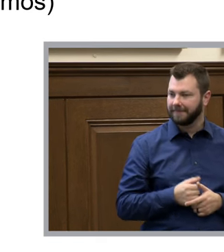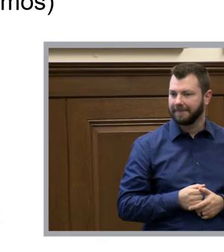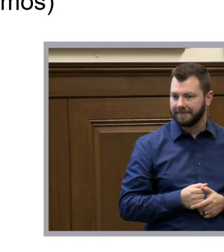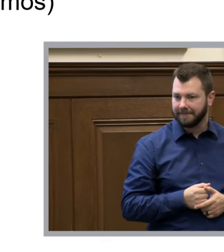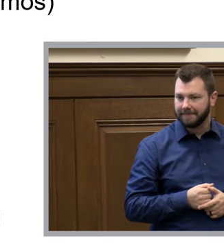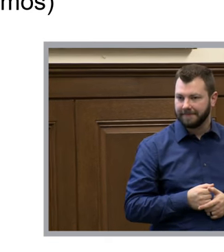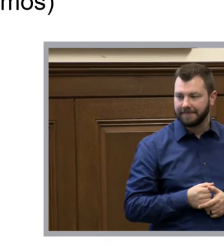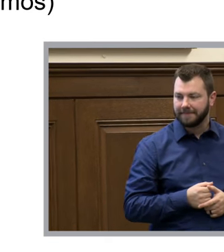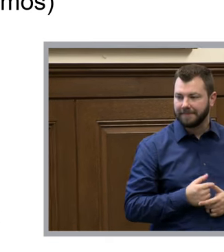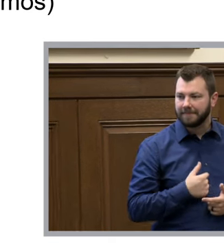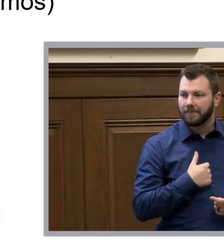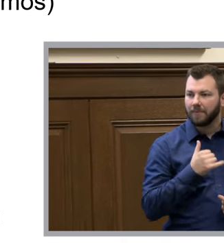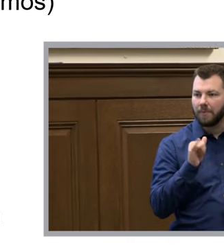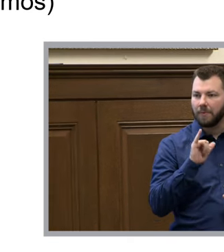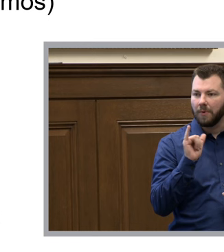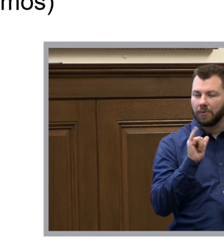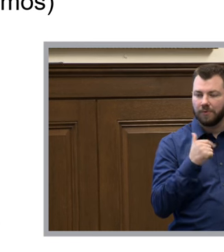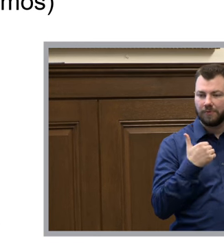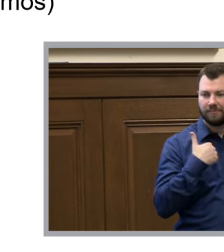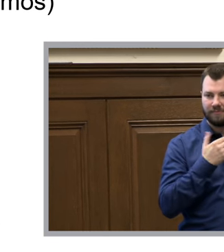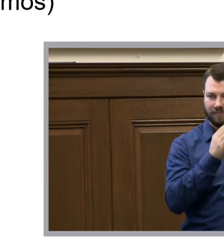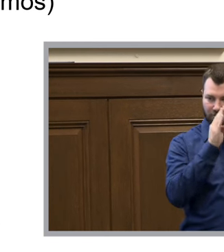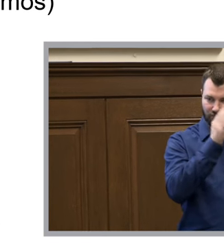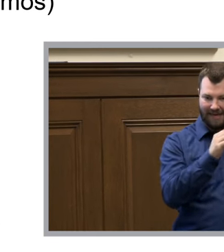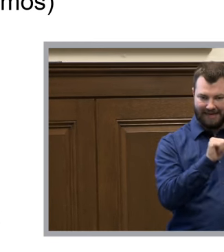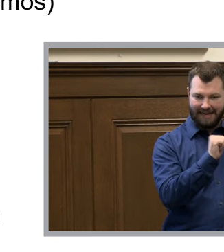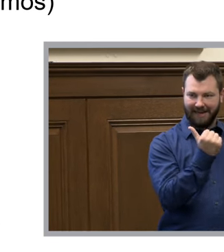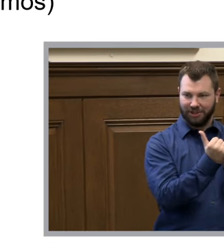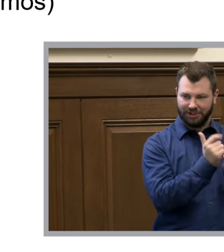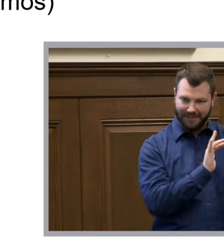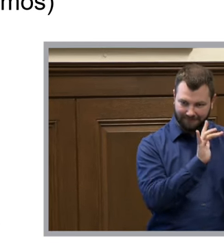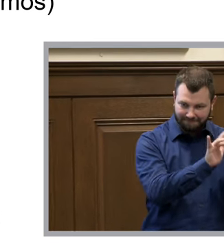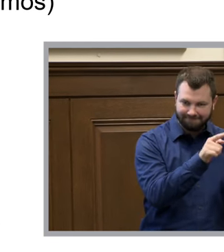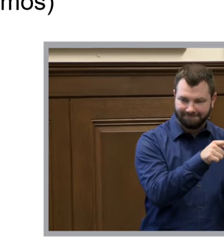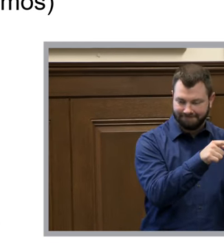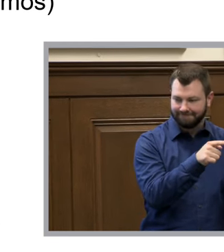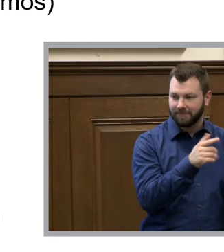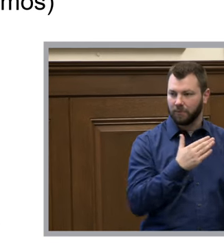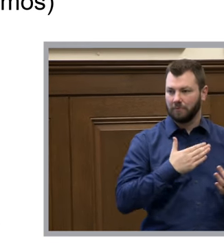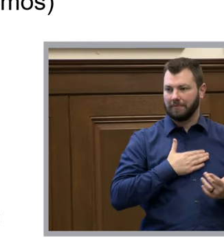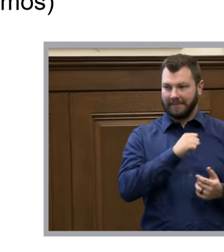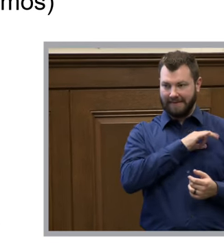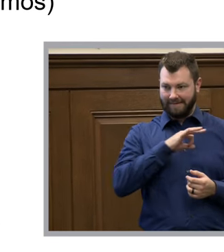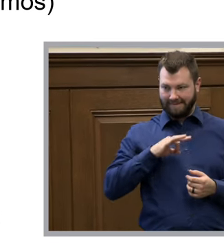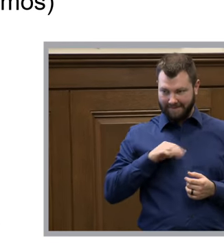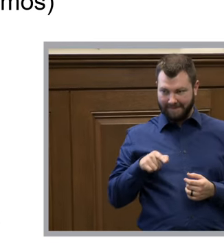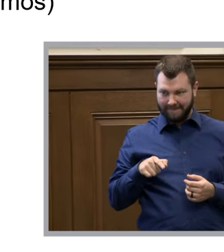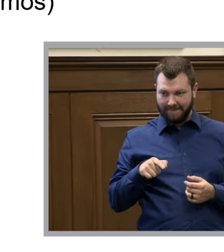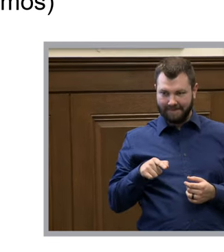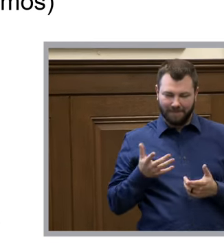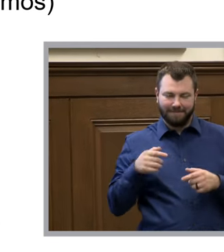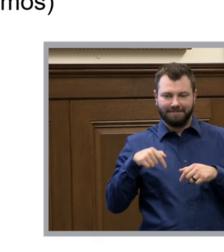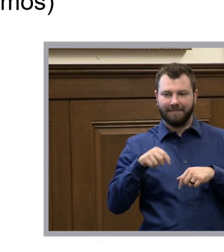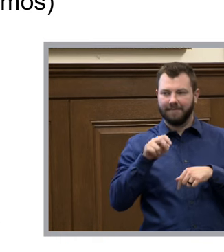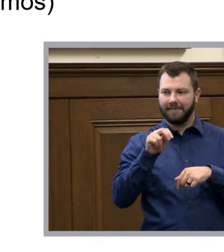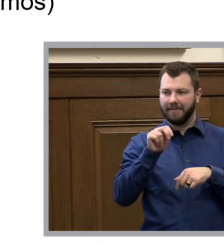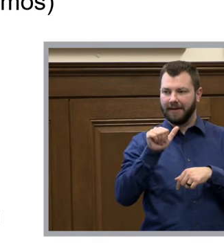we also do direct agency outreach so my staff nara